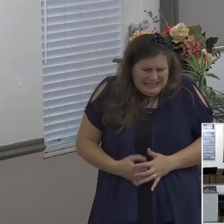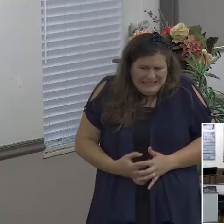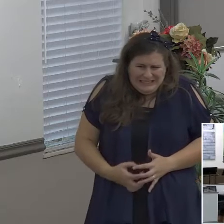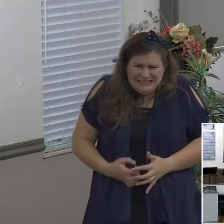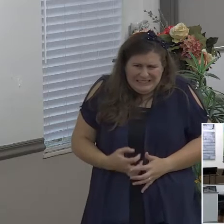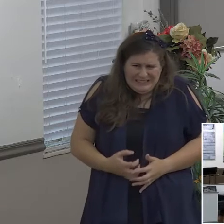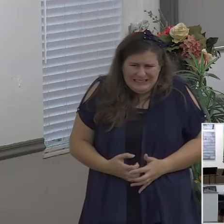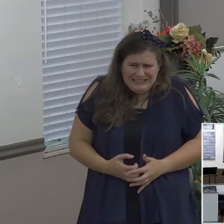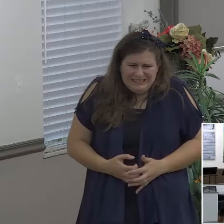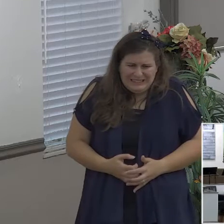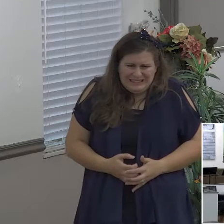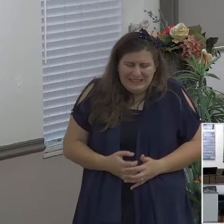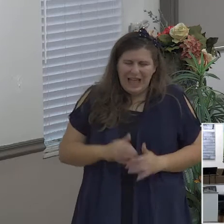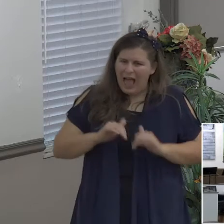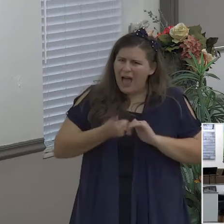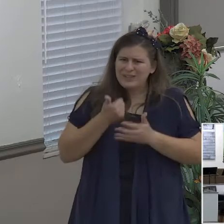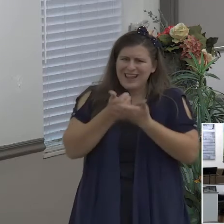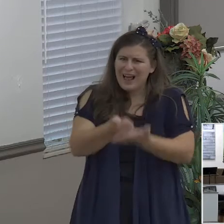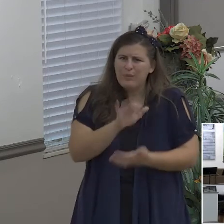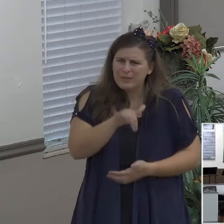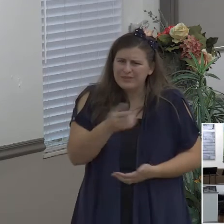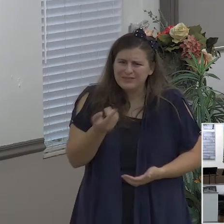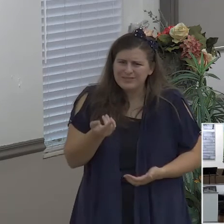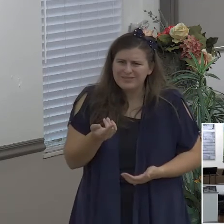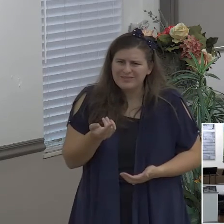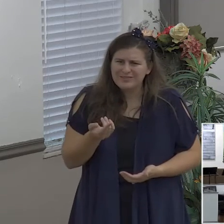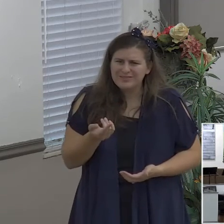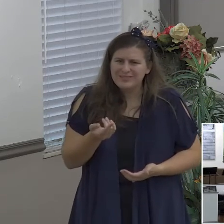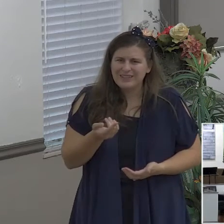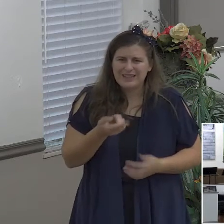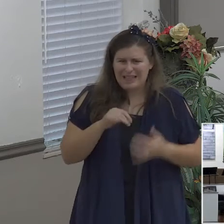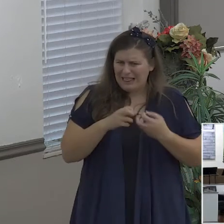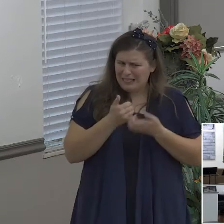what how has that ever made anything better